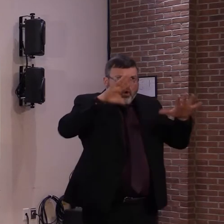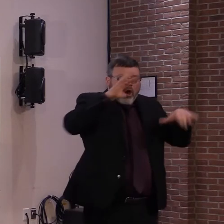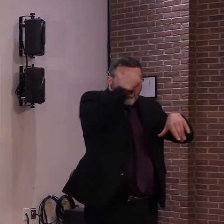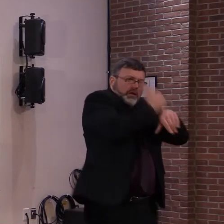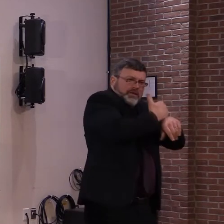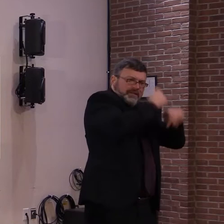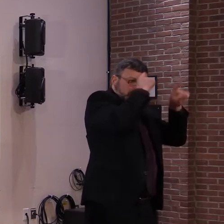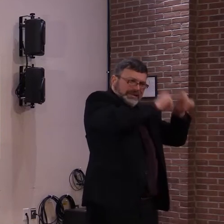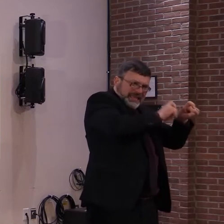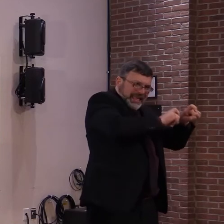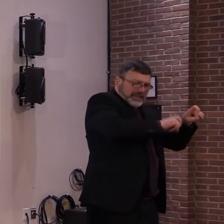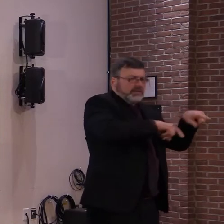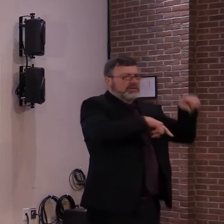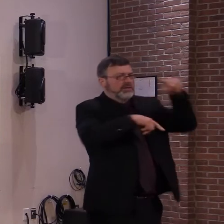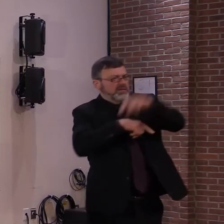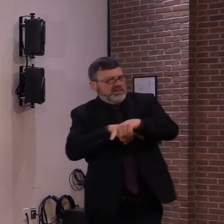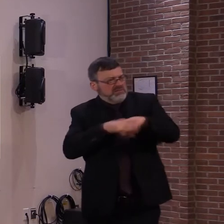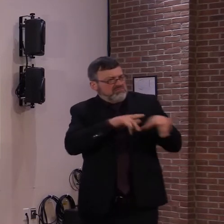Thanks. Uh,